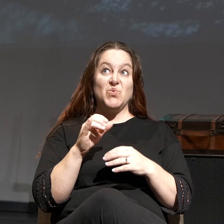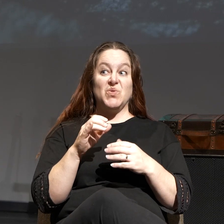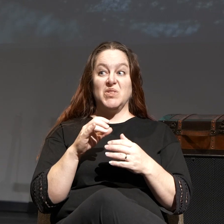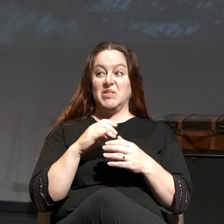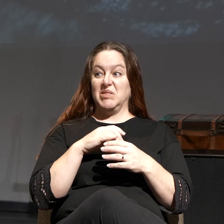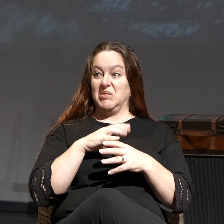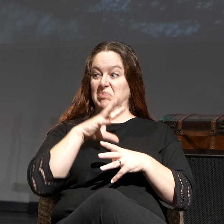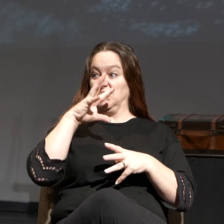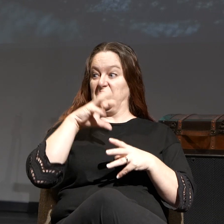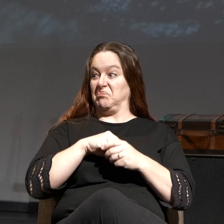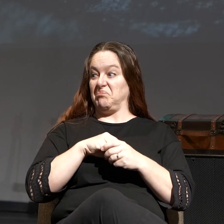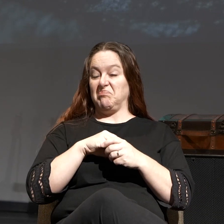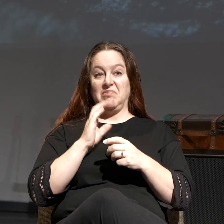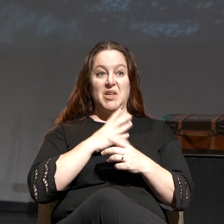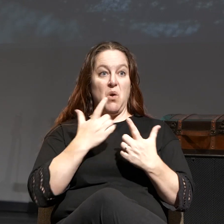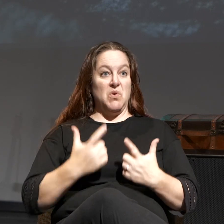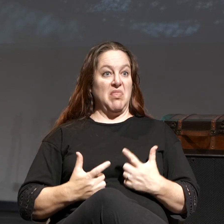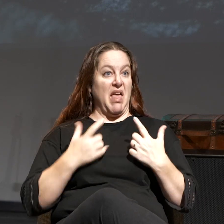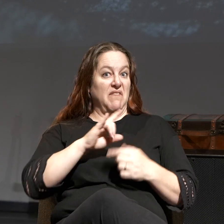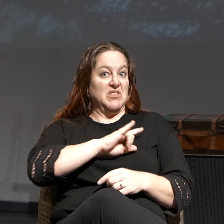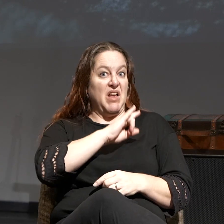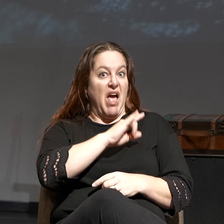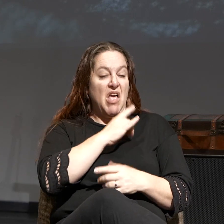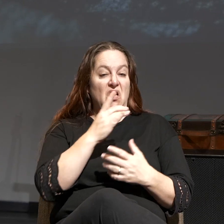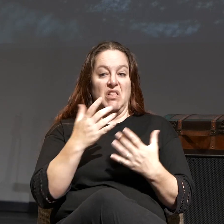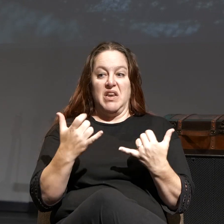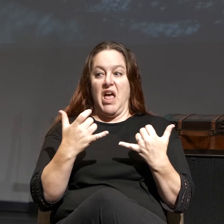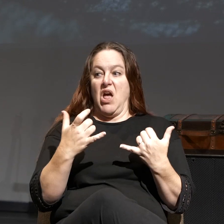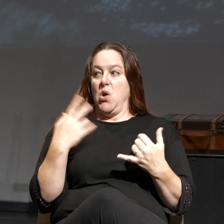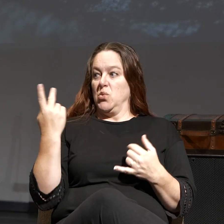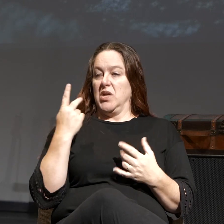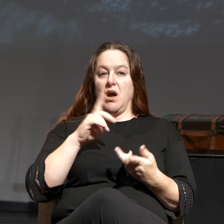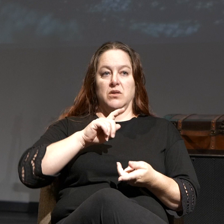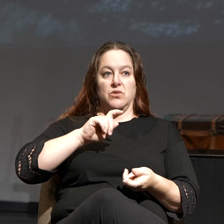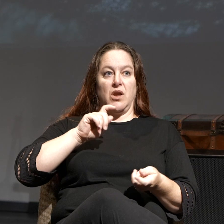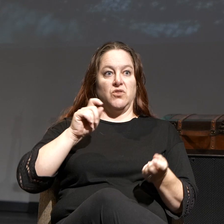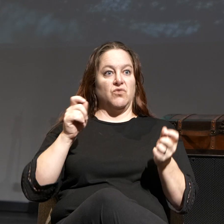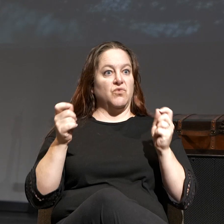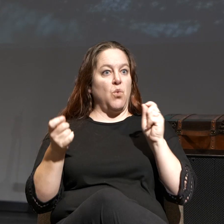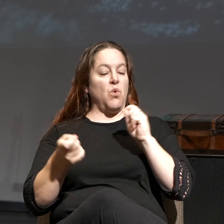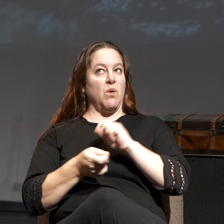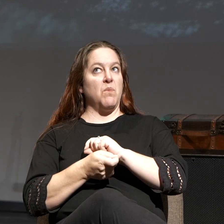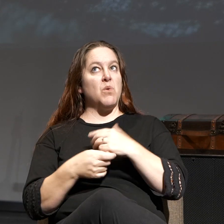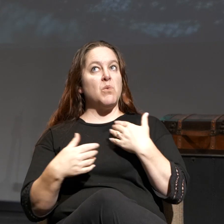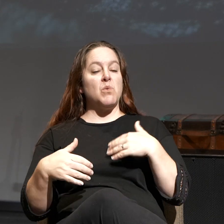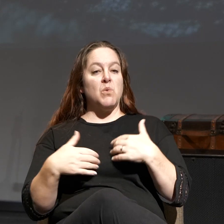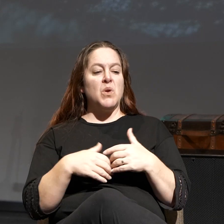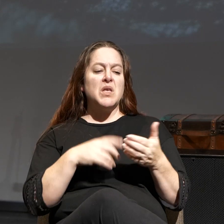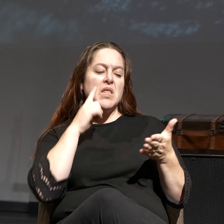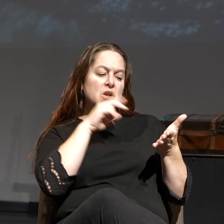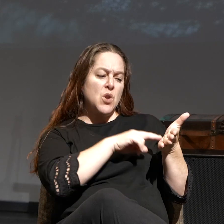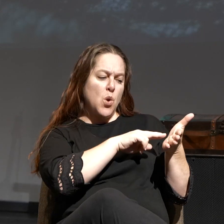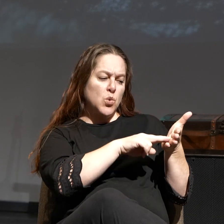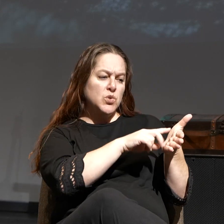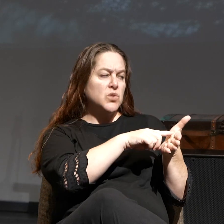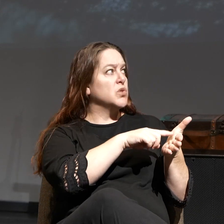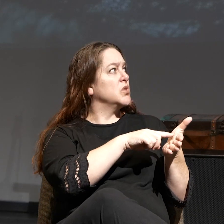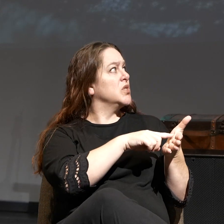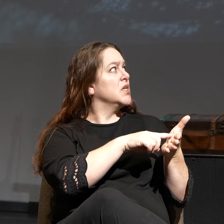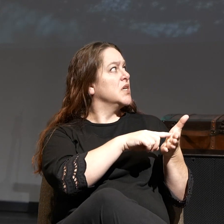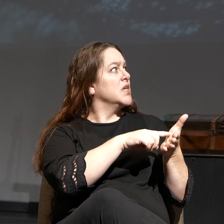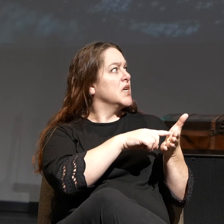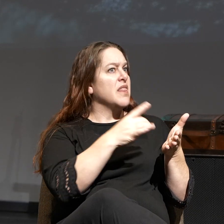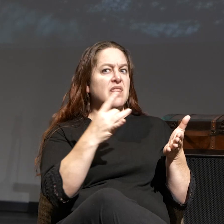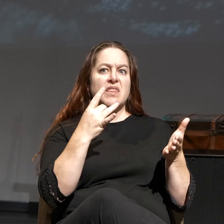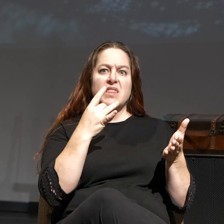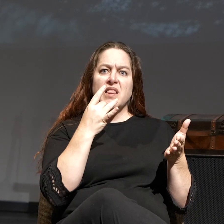of our lifestyle, and it has transformed us. And so you can see on your notes there, delighting in God's Word